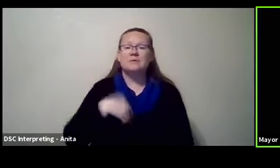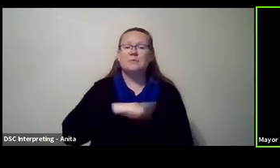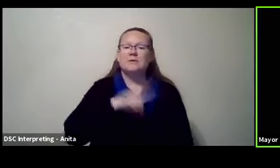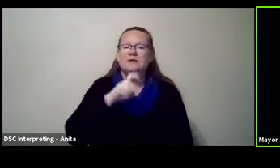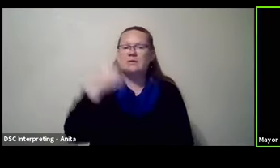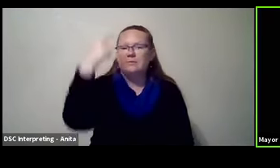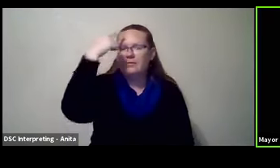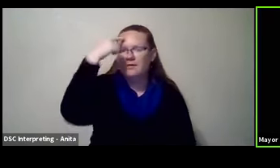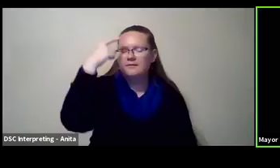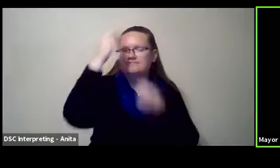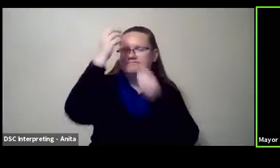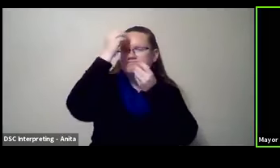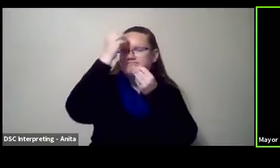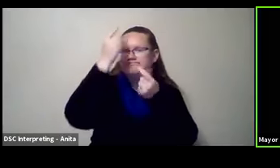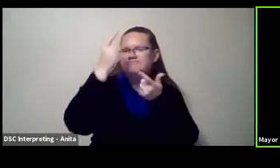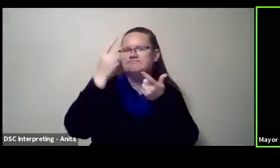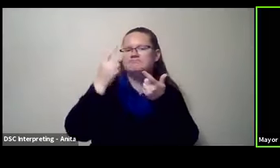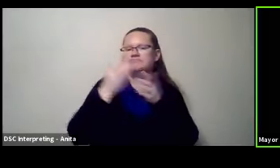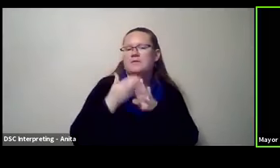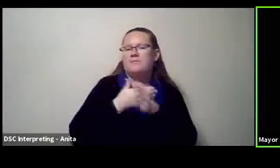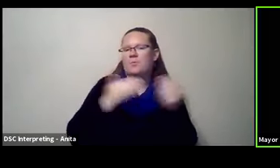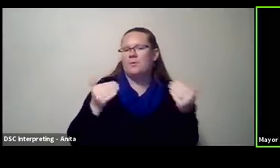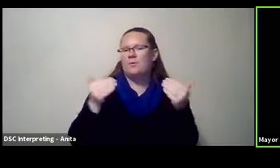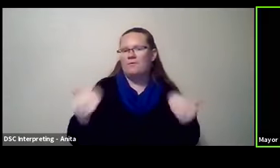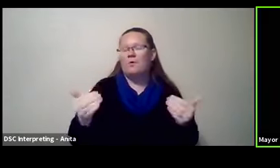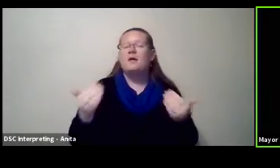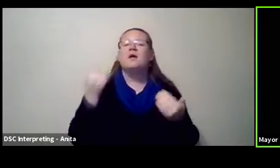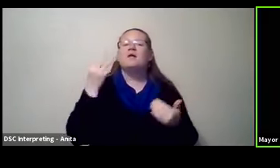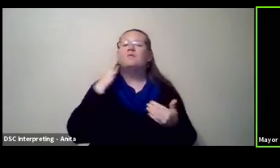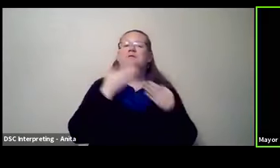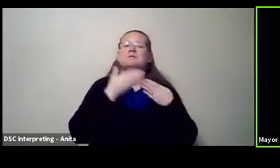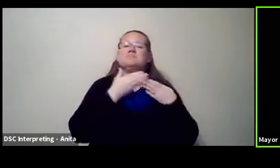going forward. So let's say we do separate it into two different issues.